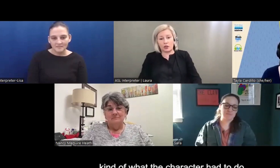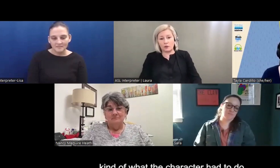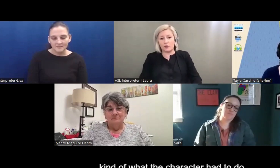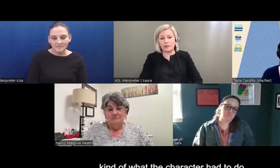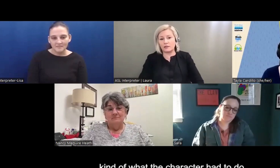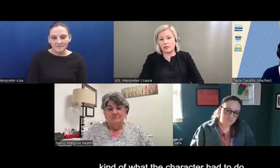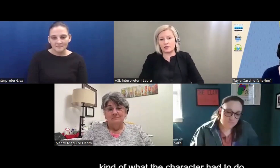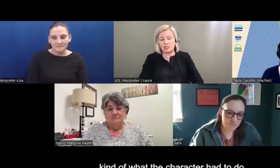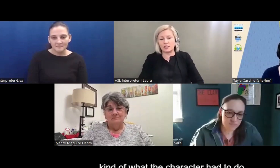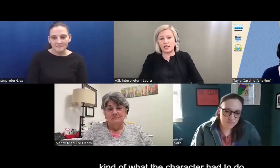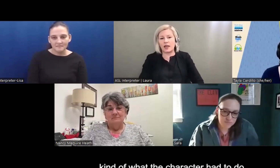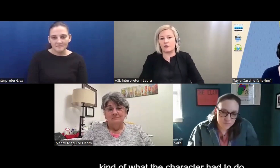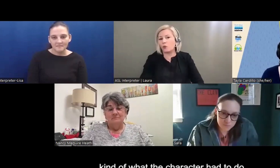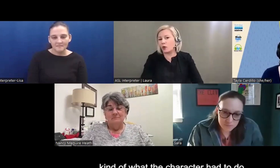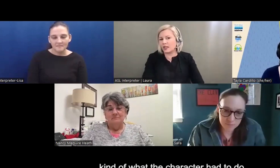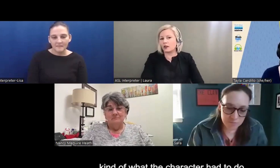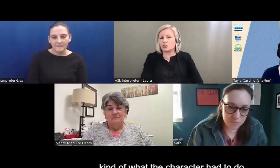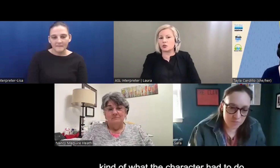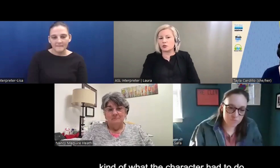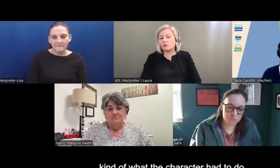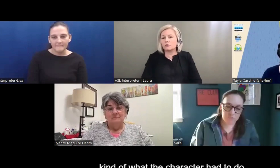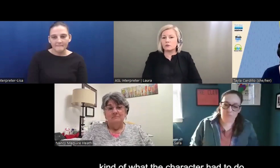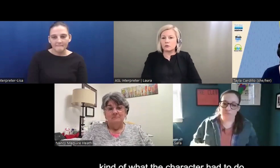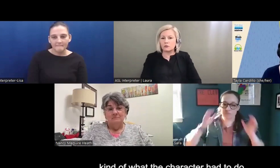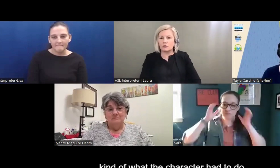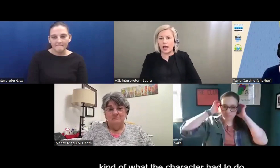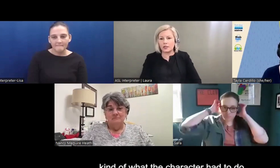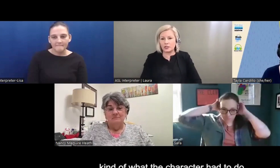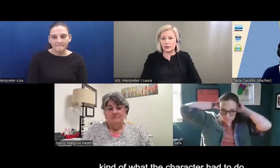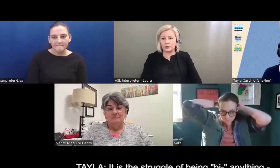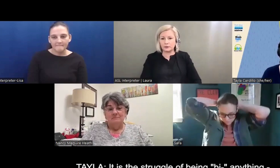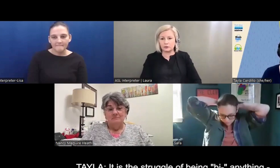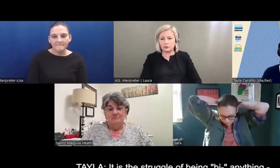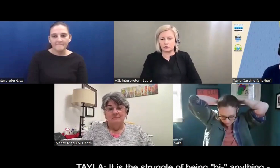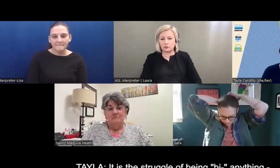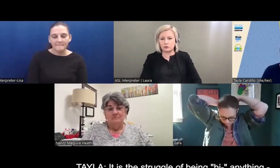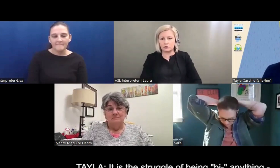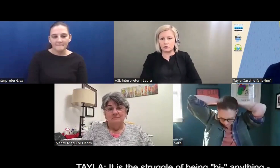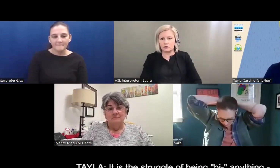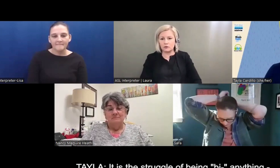but you know, that's, that's just kind of what the character had to do.